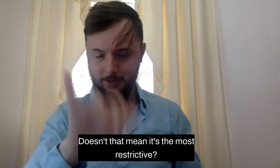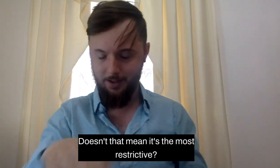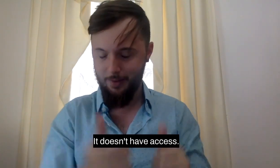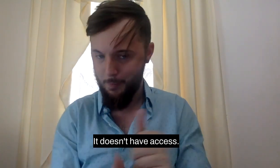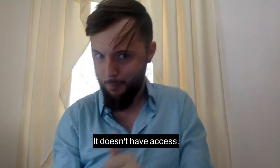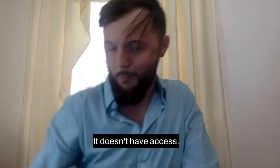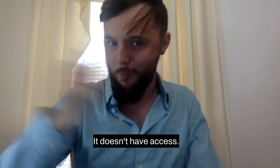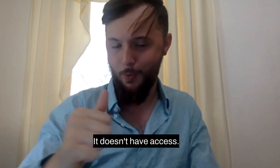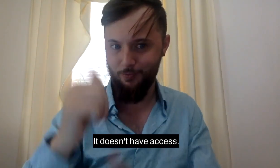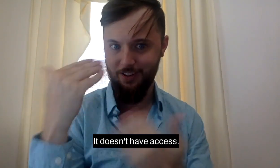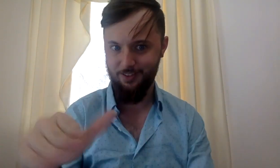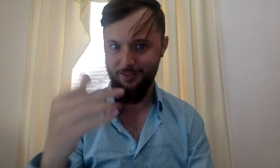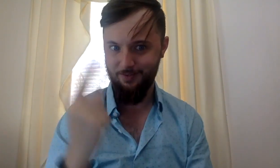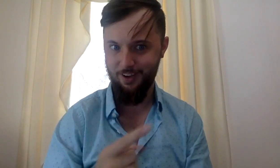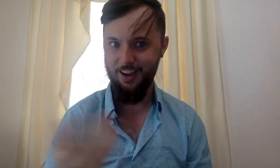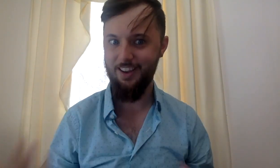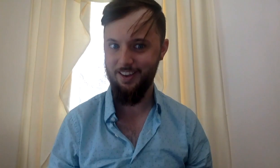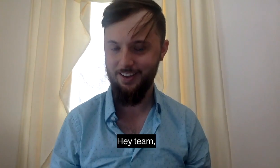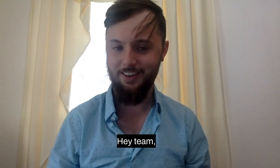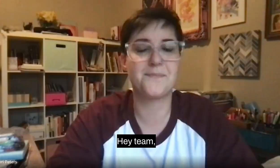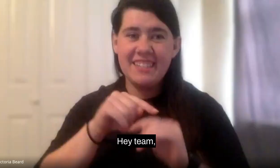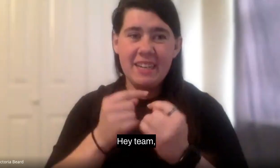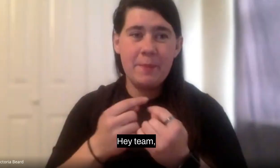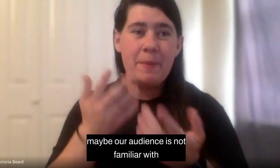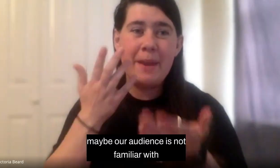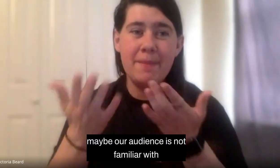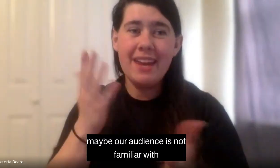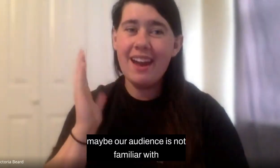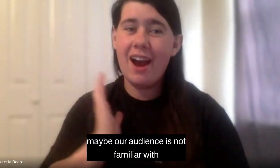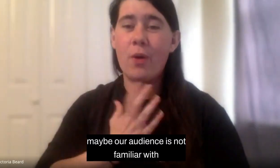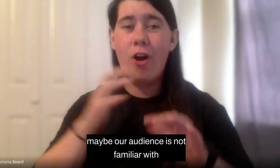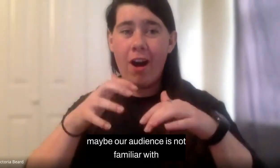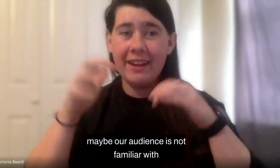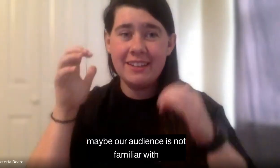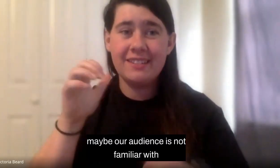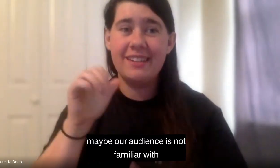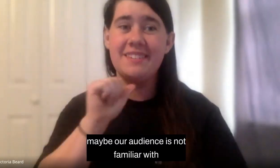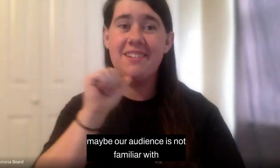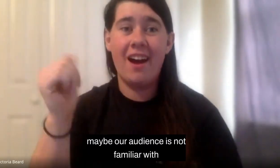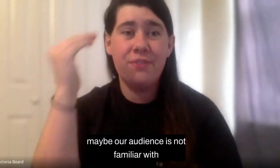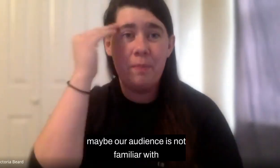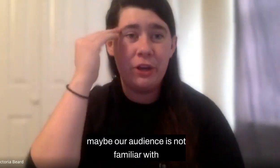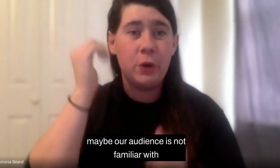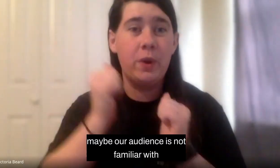It doesn't have access. Hey, team, maybe our audience is not familiar with